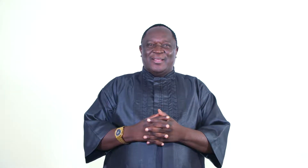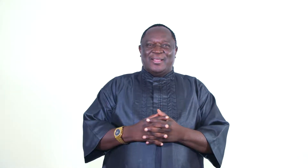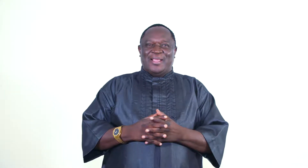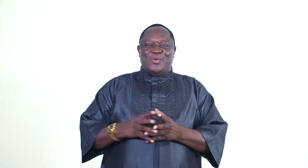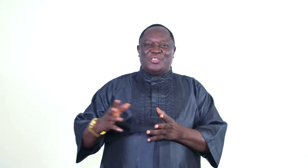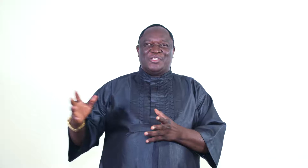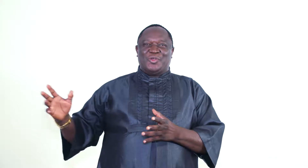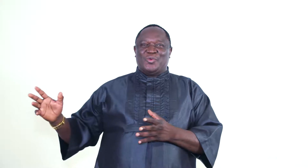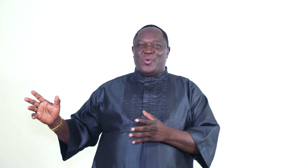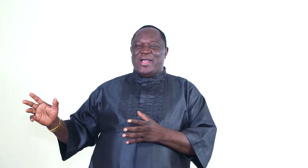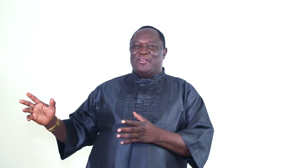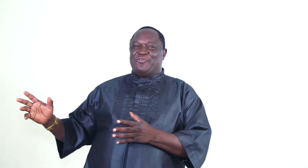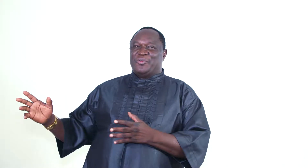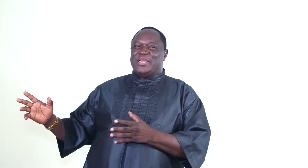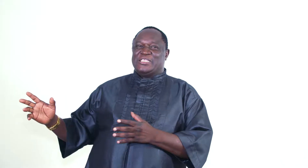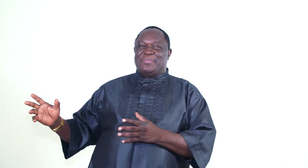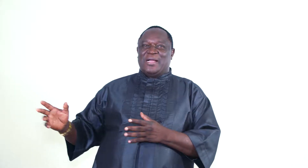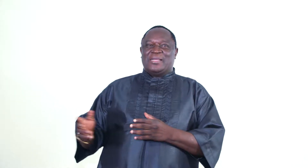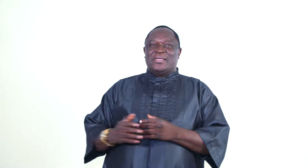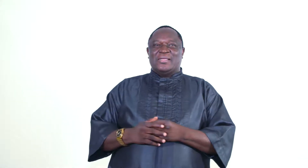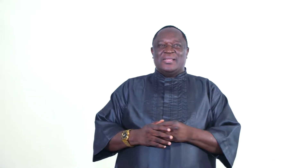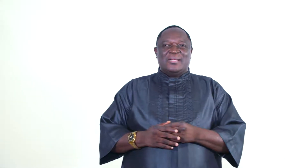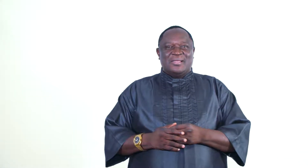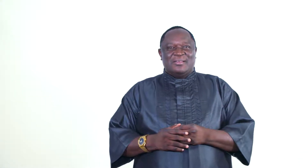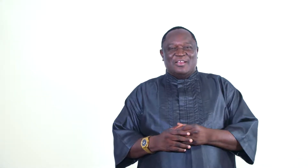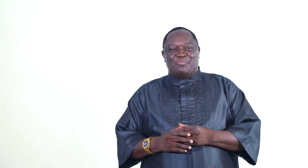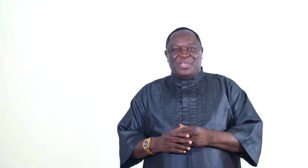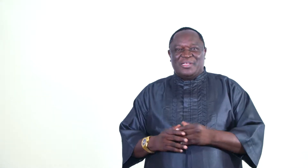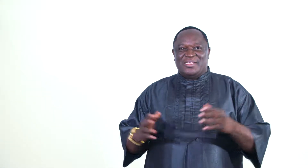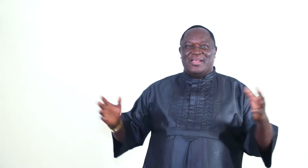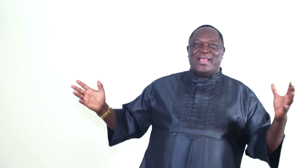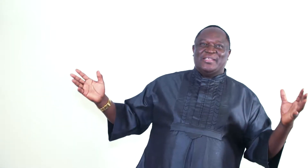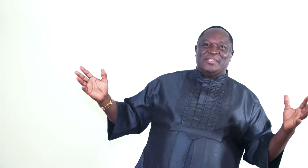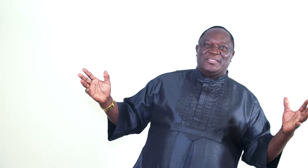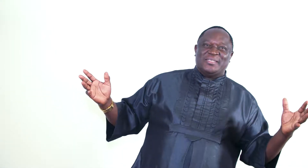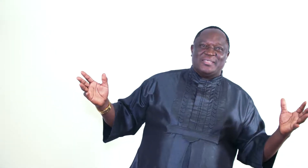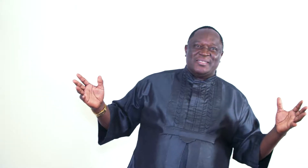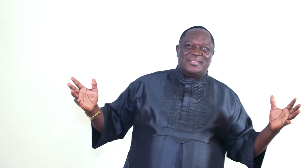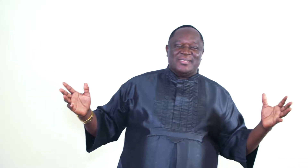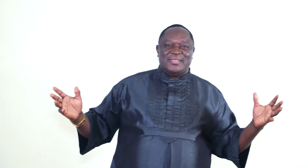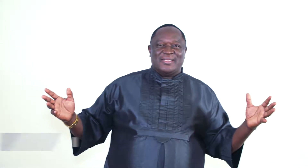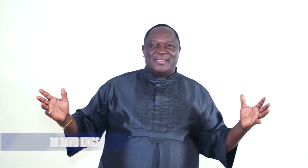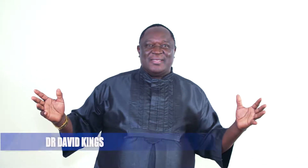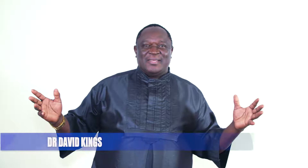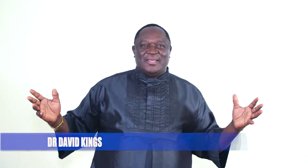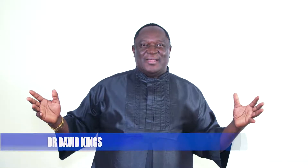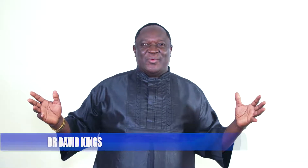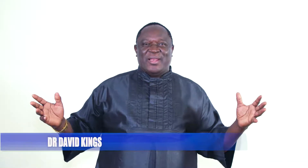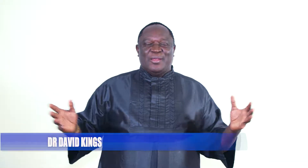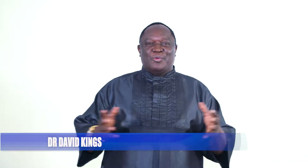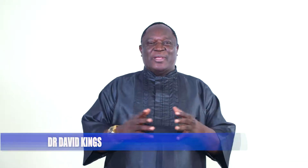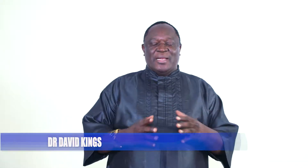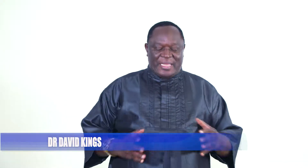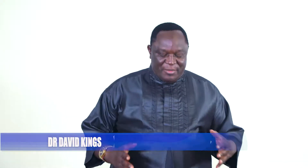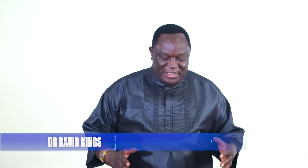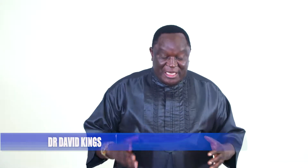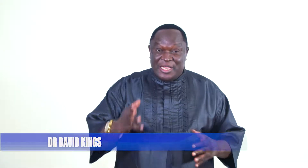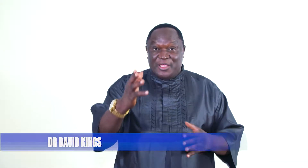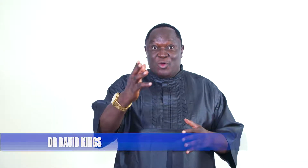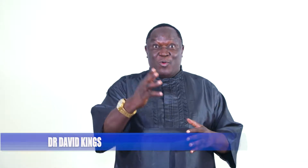It was a short while, a few days back, that Peter denied Jesus. And when a little girl came and said, hey, you are